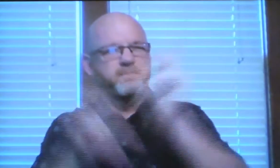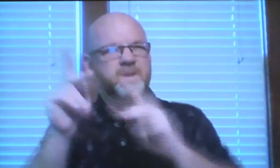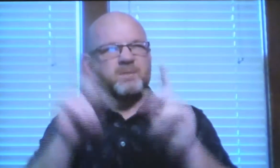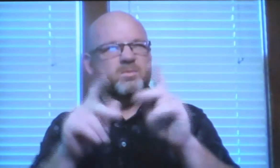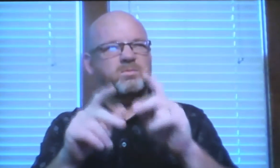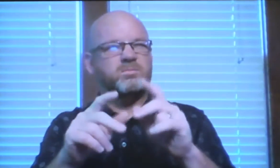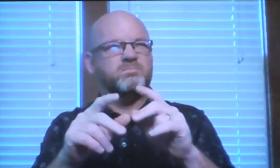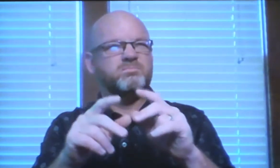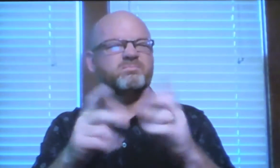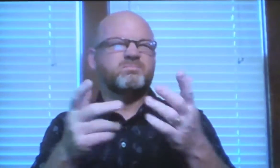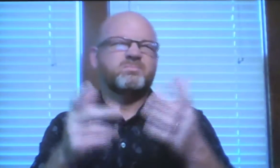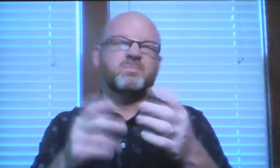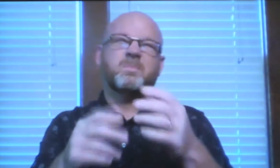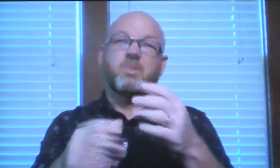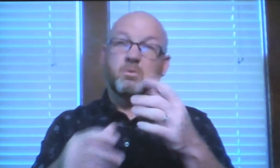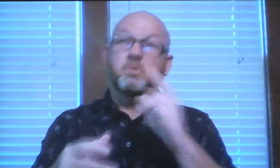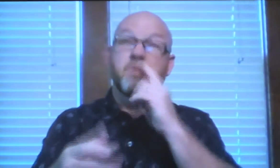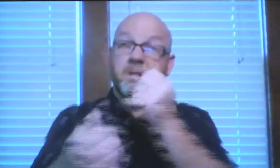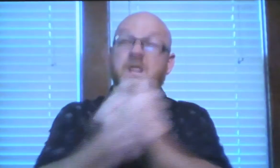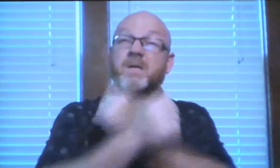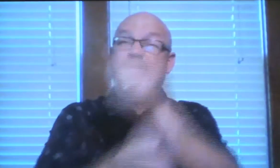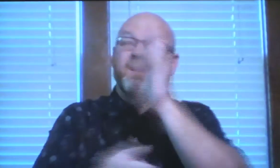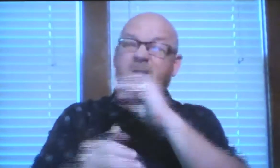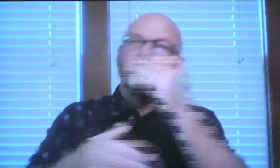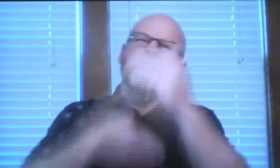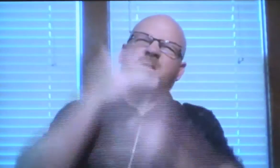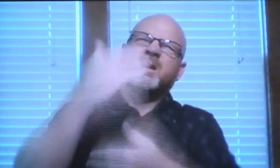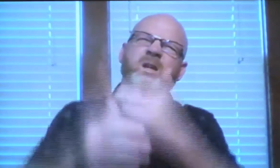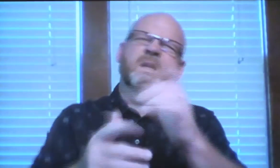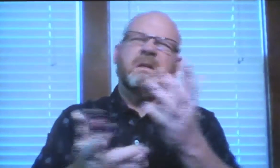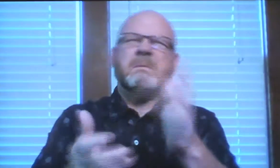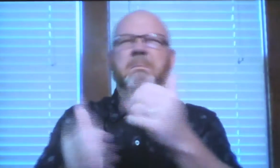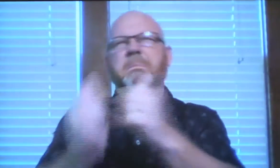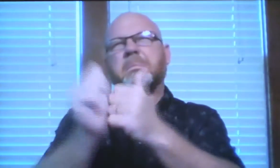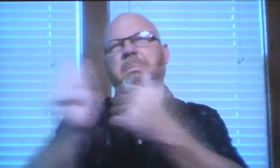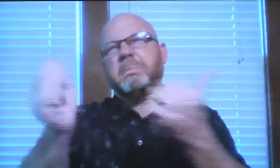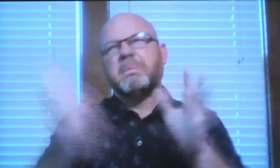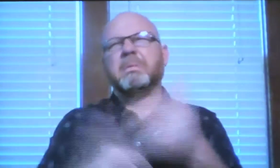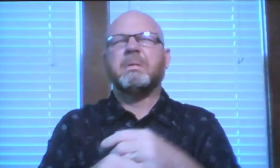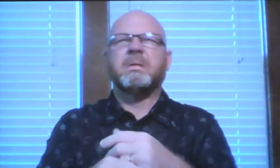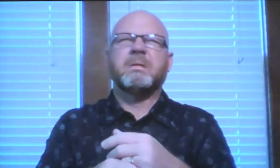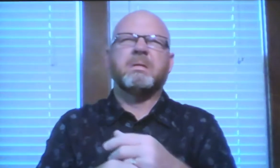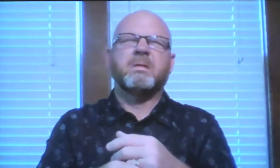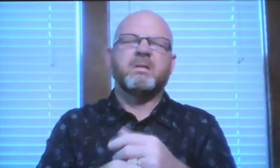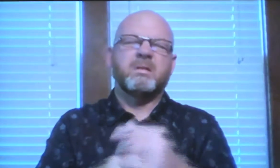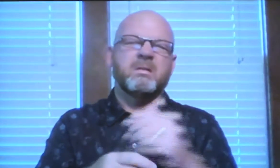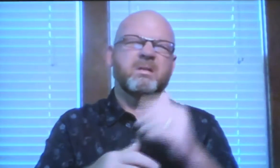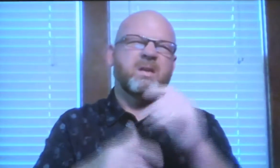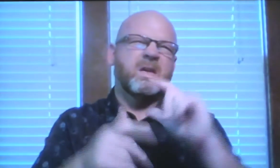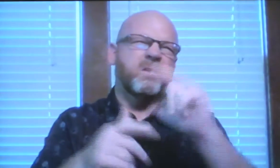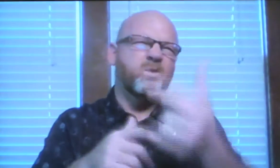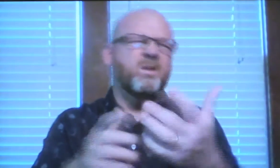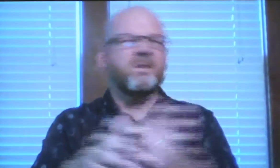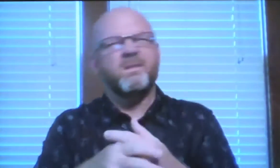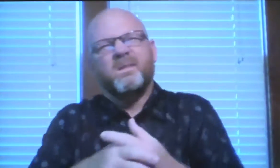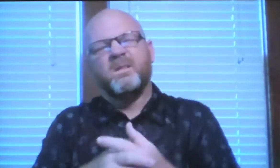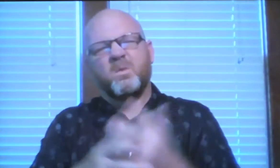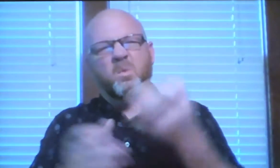Now people, they loved God, but in the process of time, they kind of got